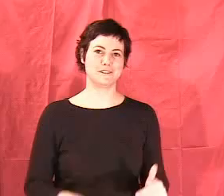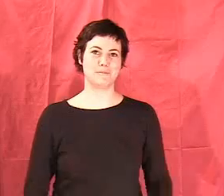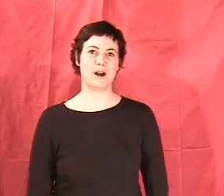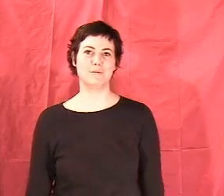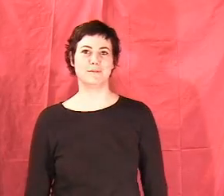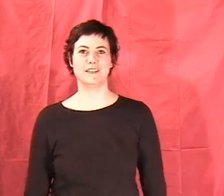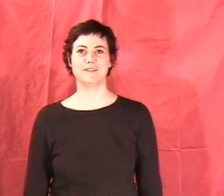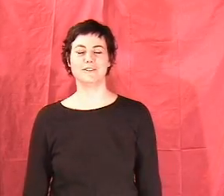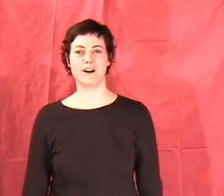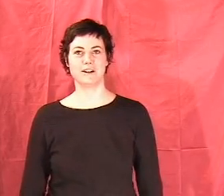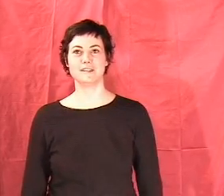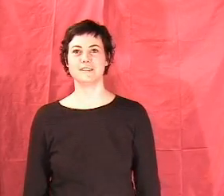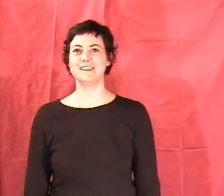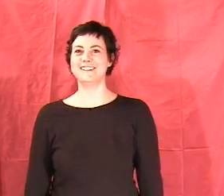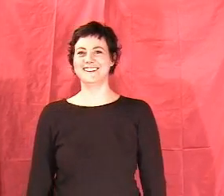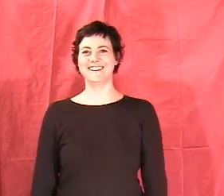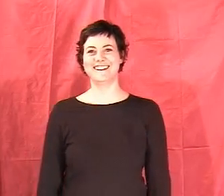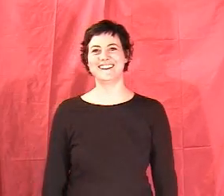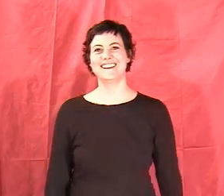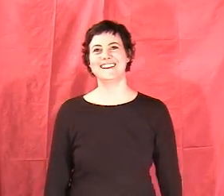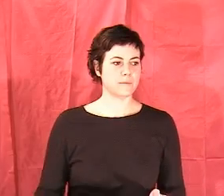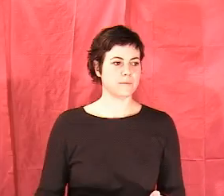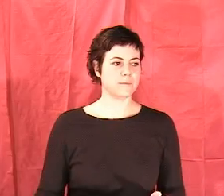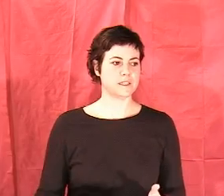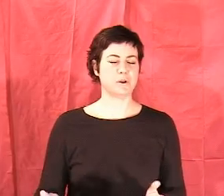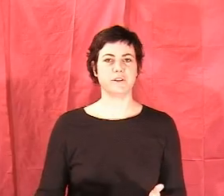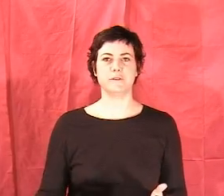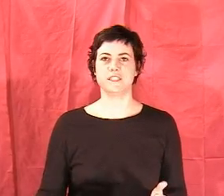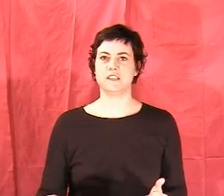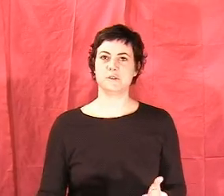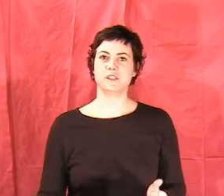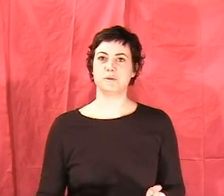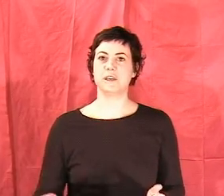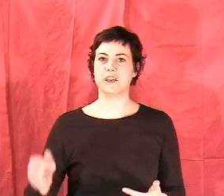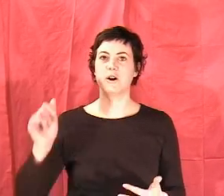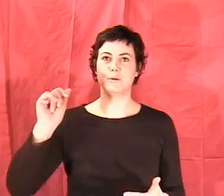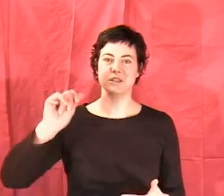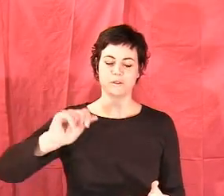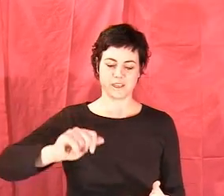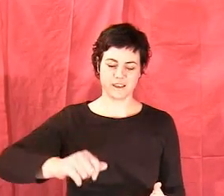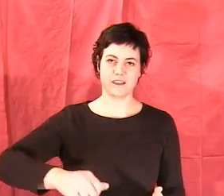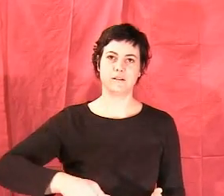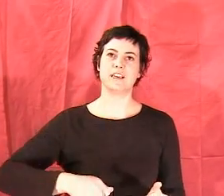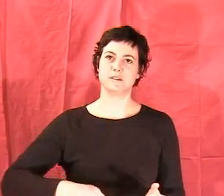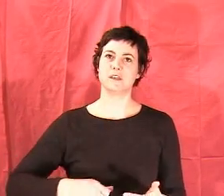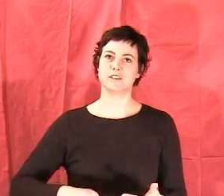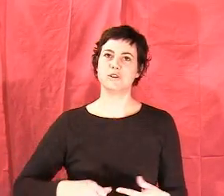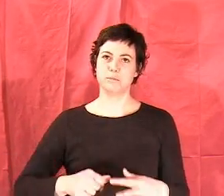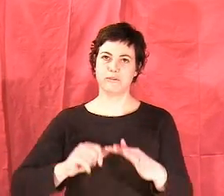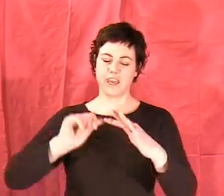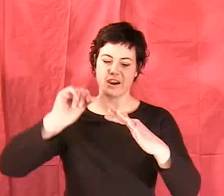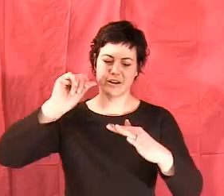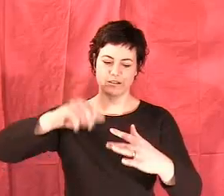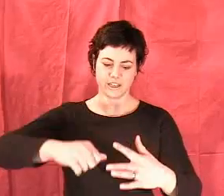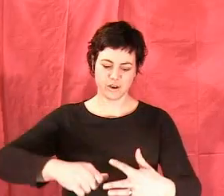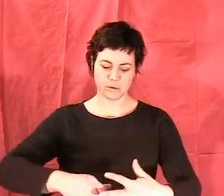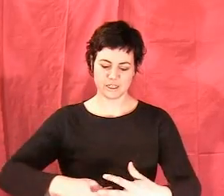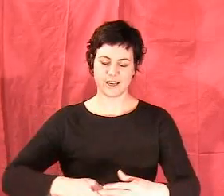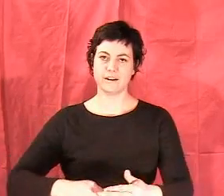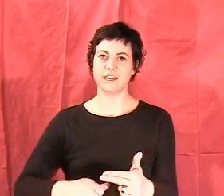problem that you caused. That's part of the reason I use such a big comb is so I can get a nice big scoop of hair and comb it down and